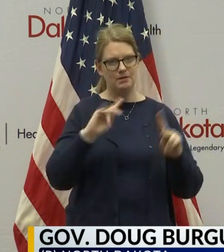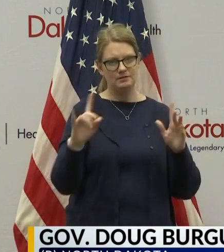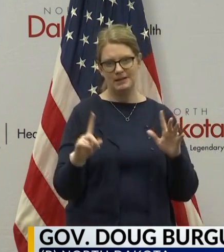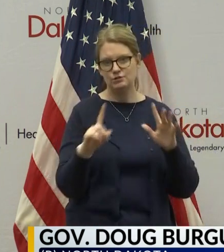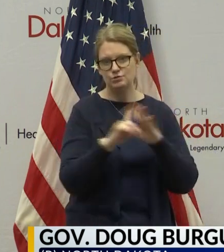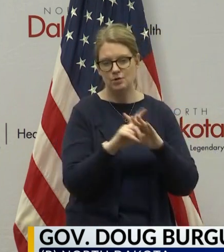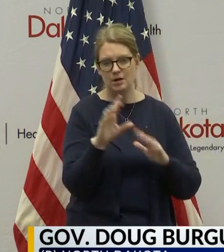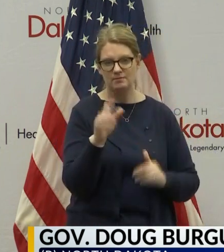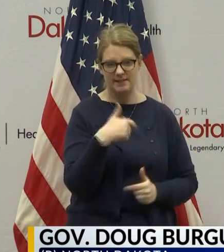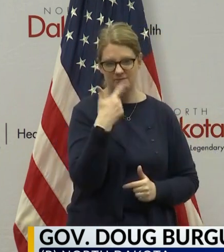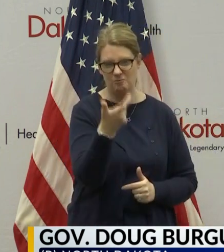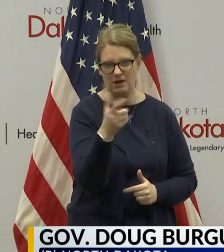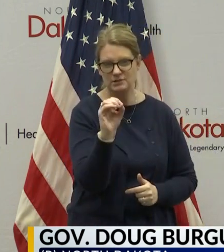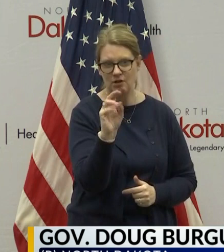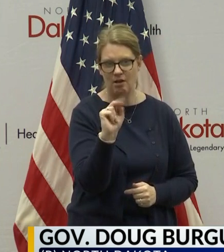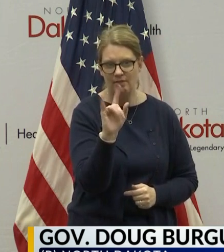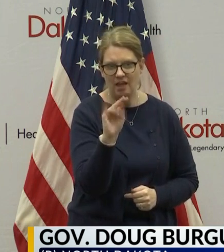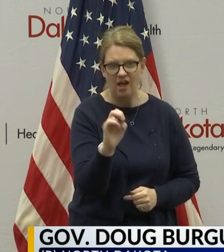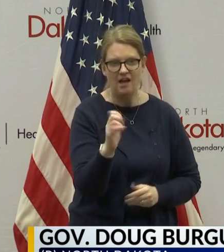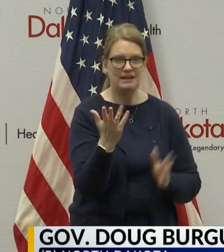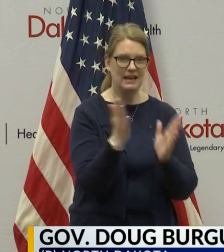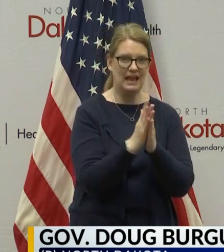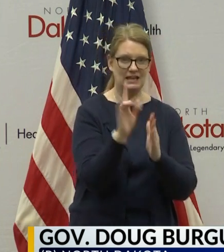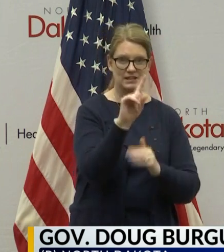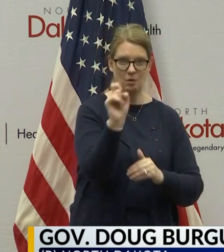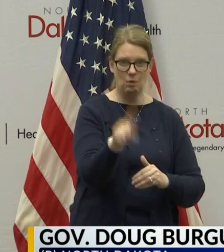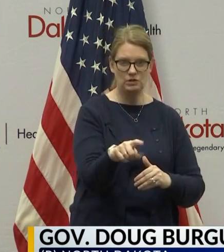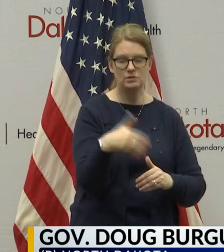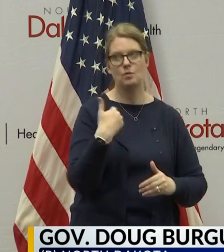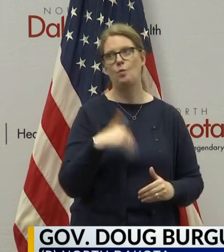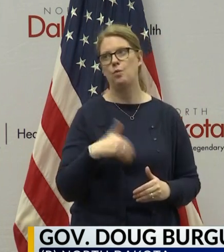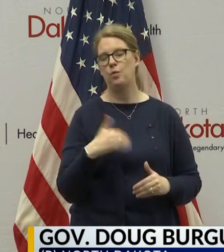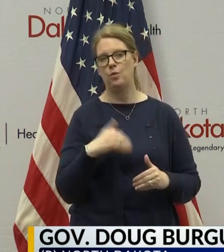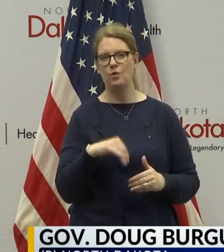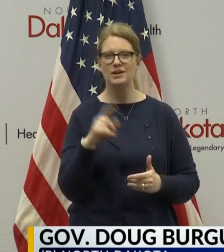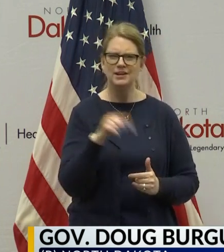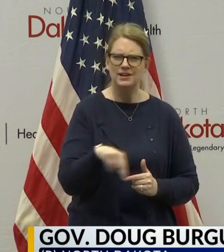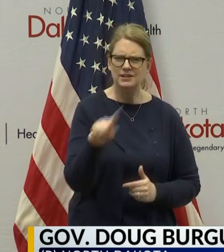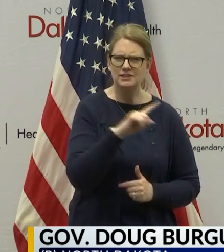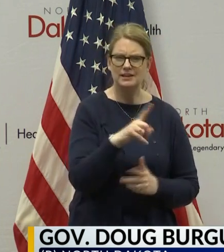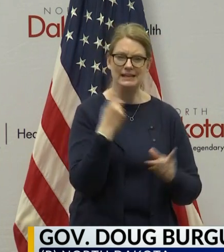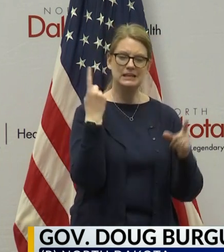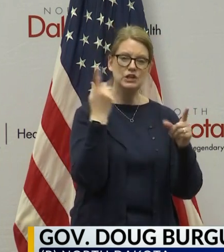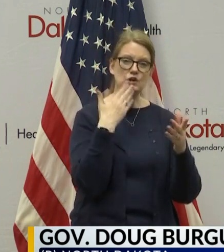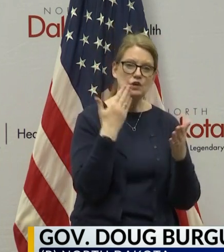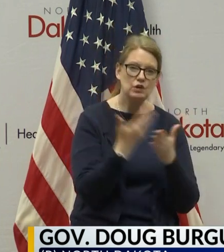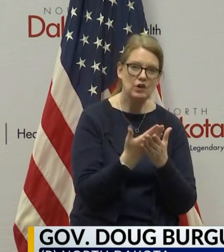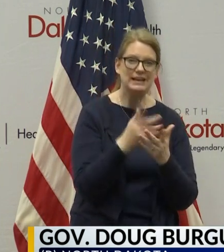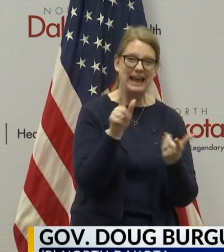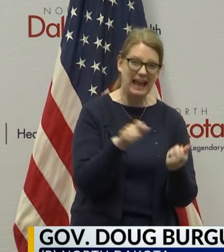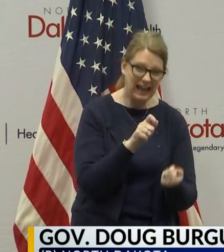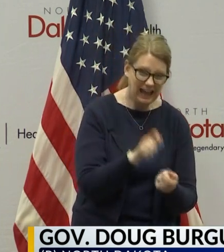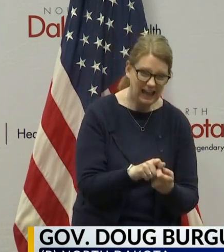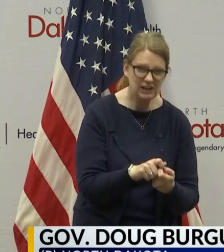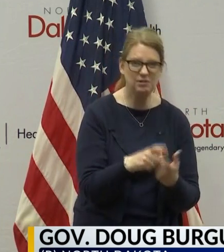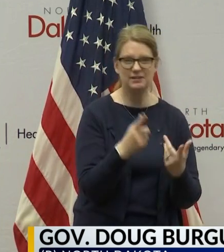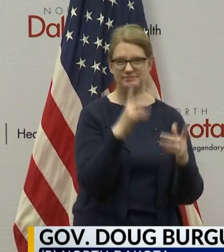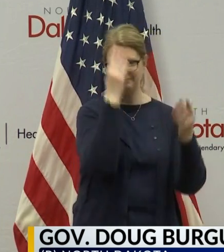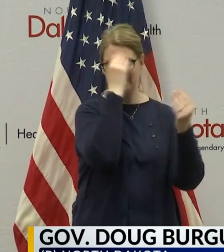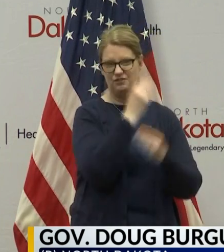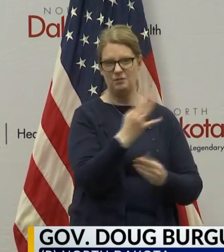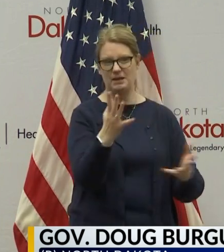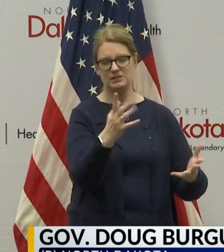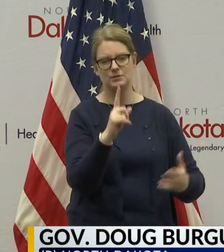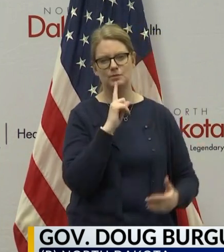up online and asking questions online. Uh, your role in helping get accurate, timely information in the state of North Dakota is critical during this crisis. And